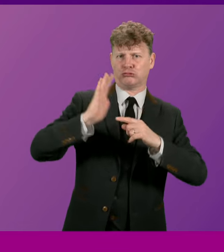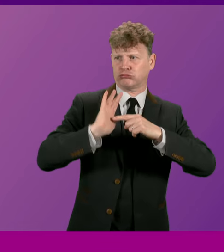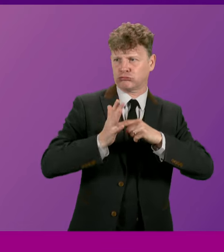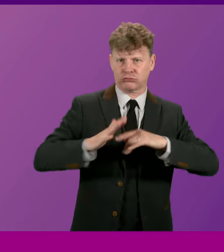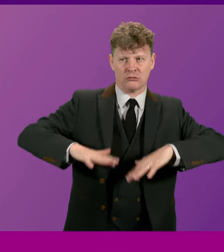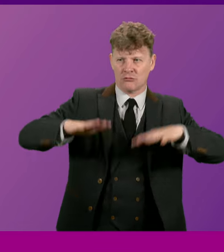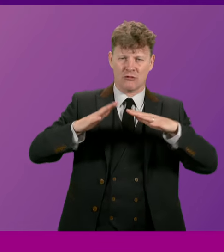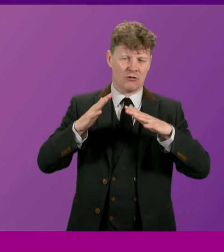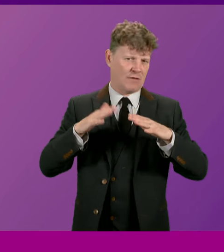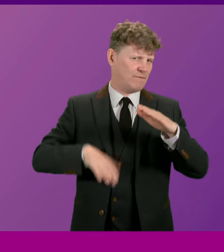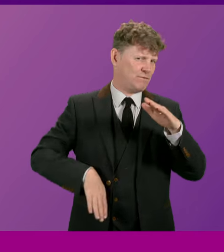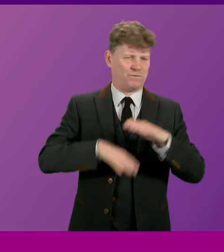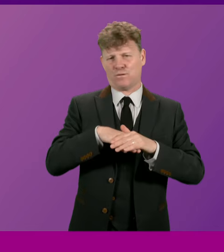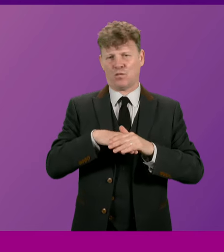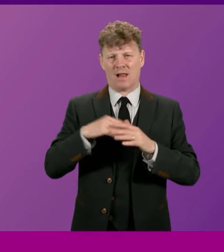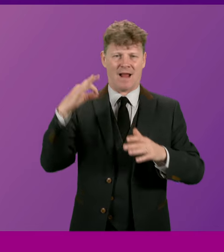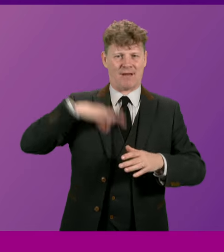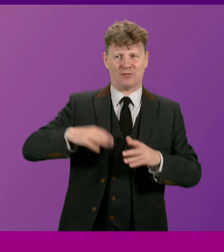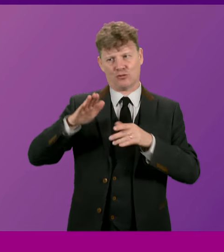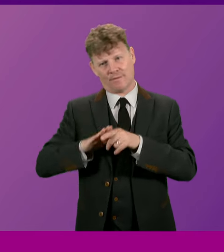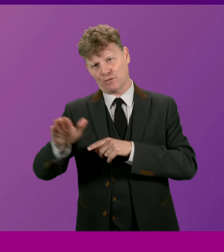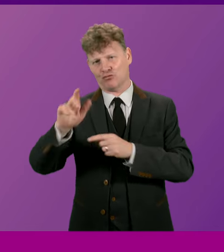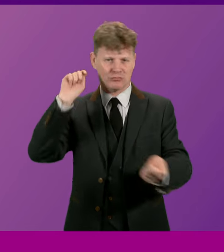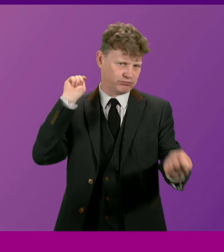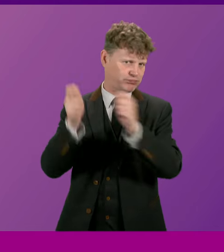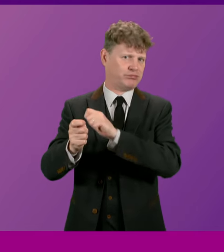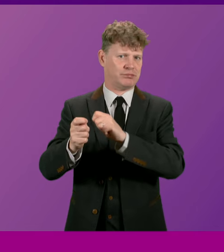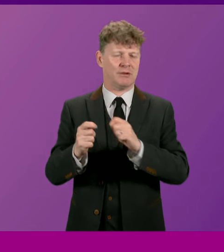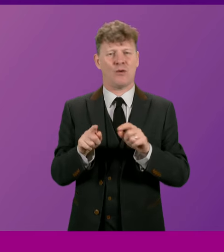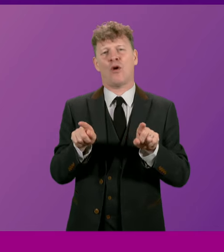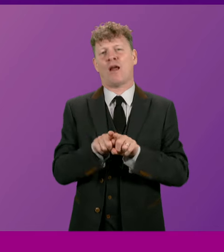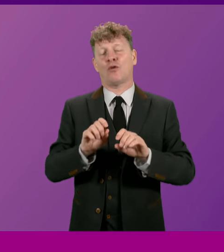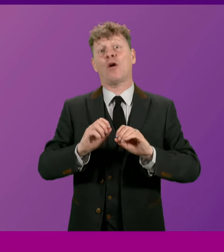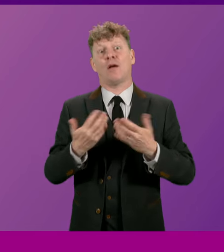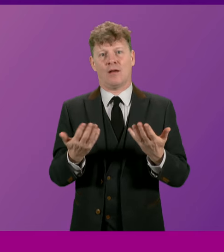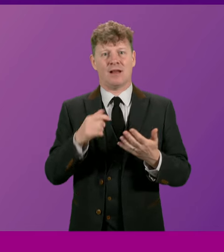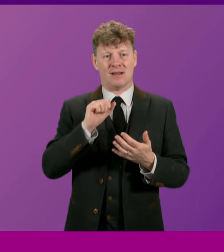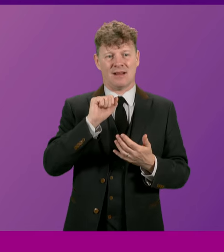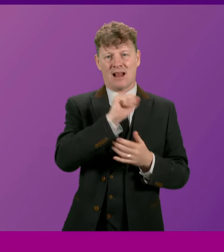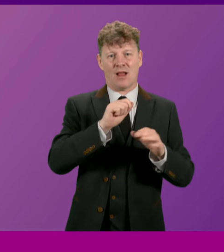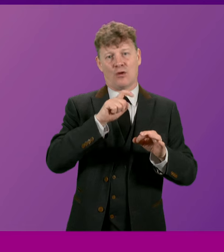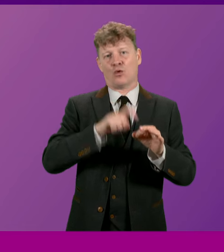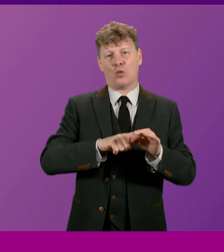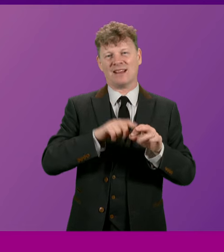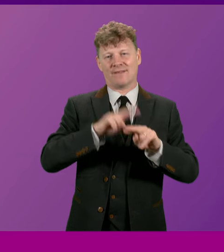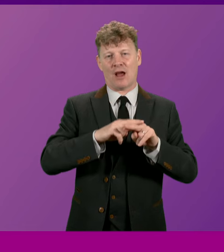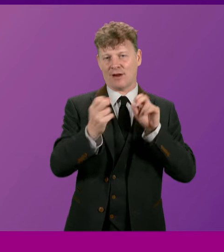advantage of the Renewable Revolution and, of course, the record-breaking Queen's Ferry Crossing.